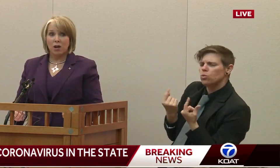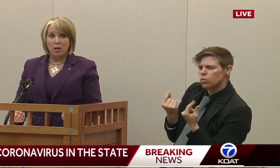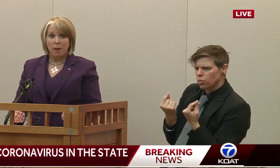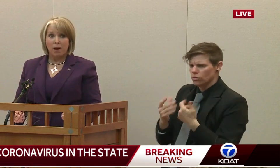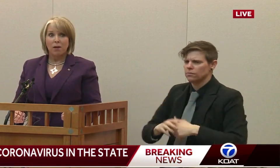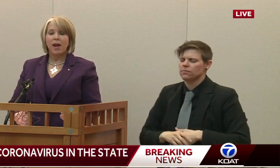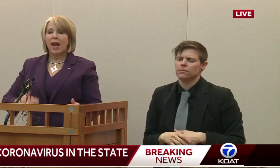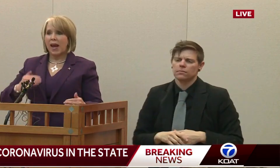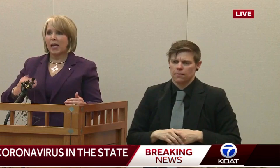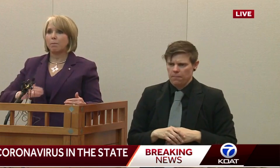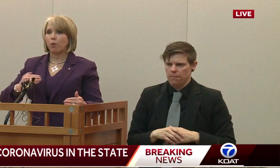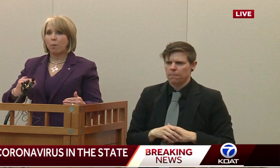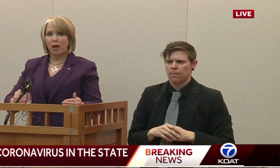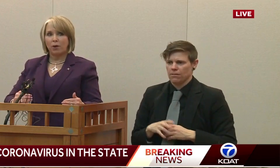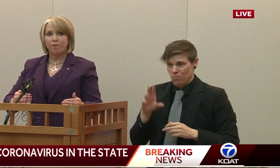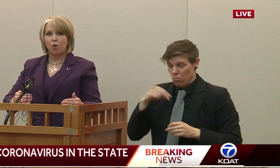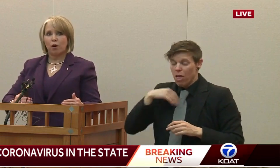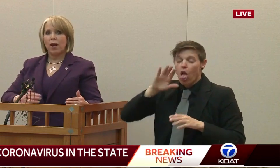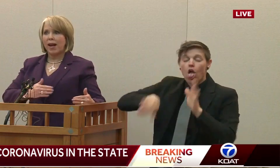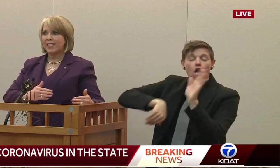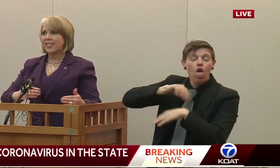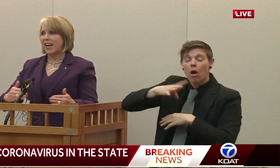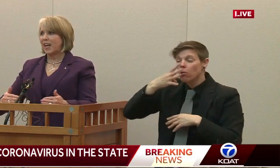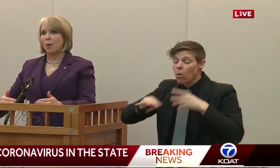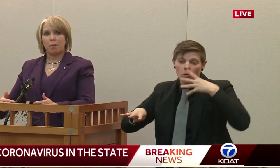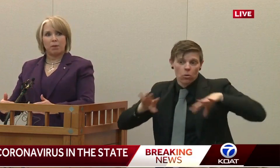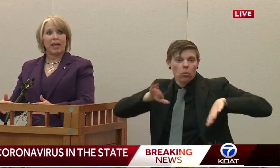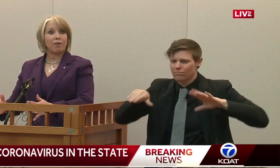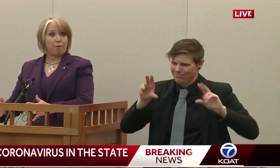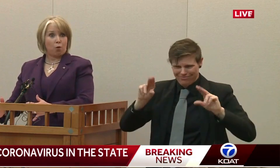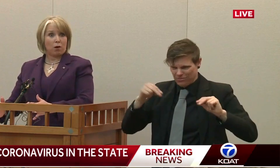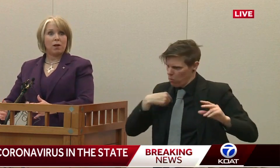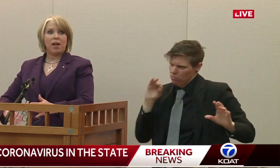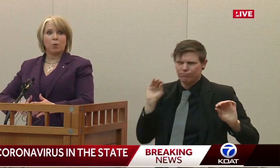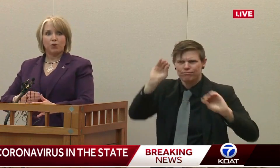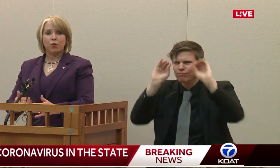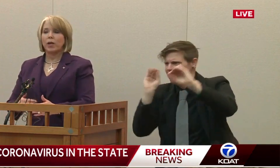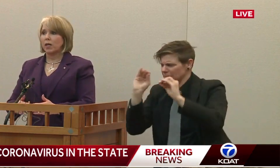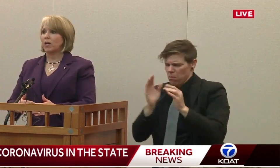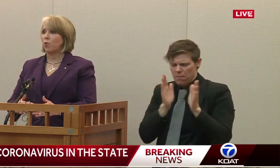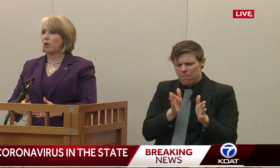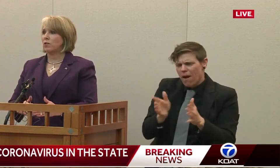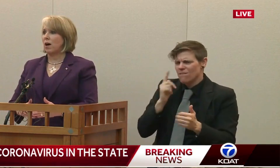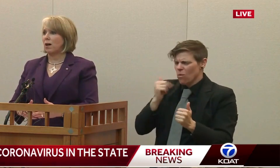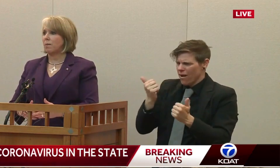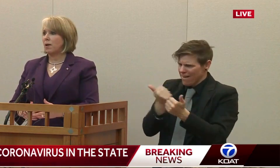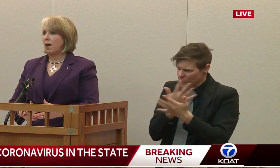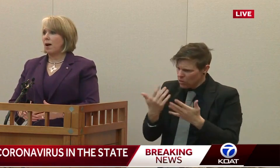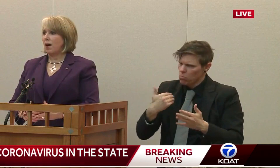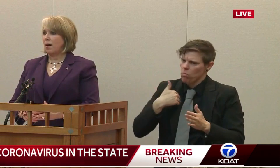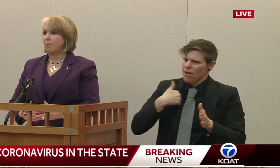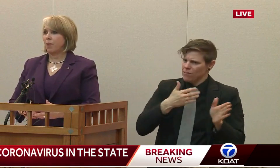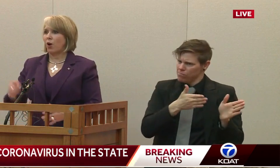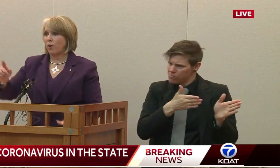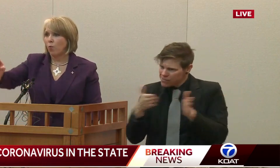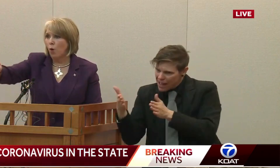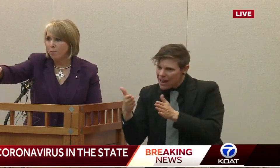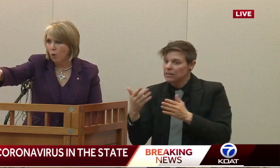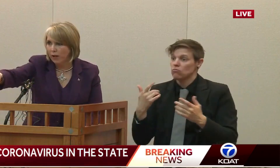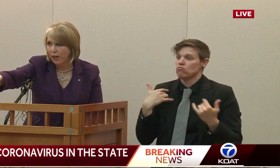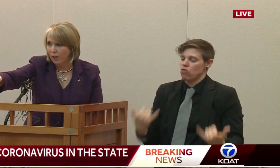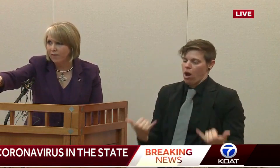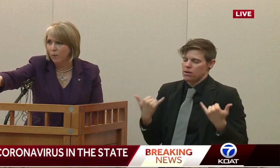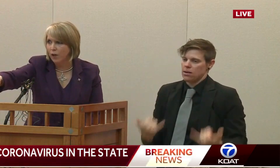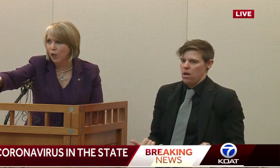are not talking about and preparing for and standing up a plan for. And we're doing it in real time. All right.